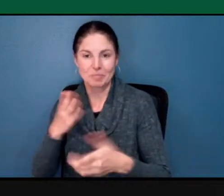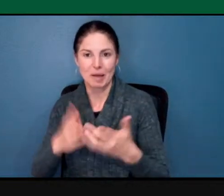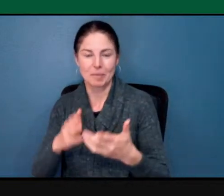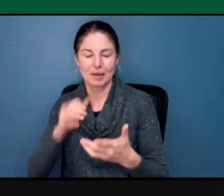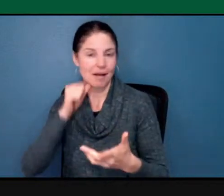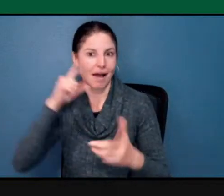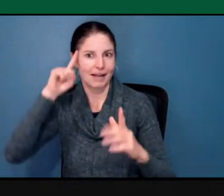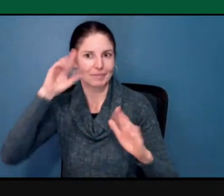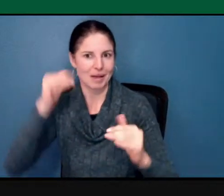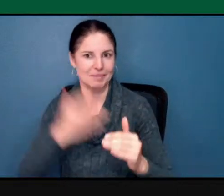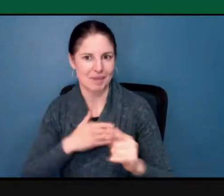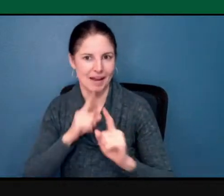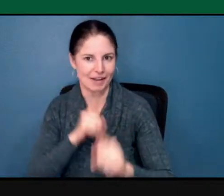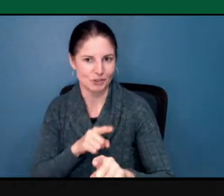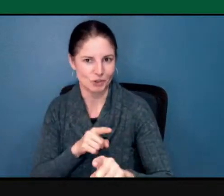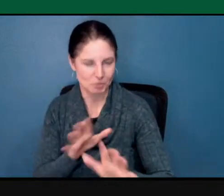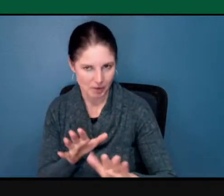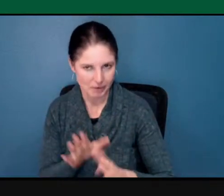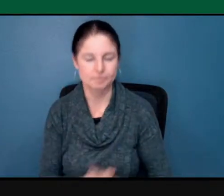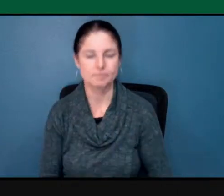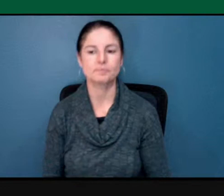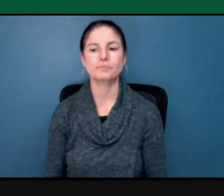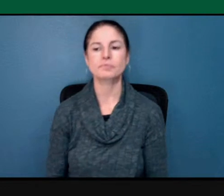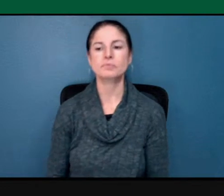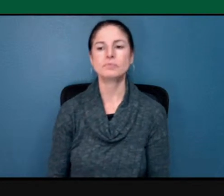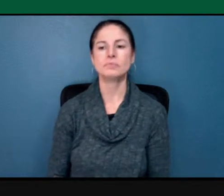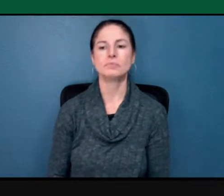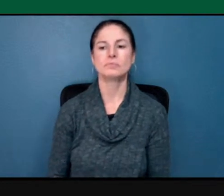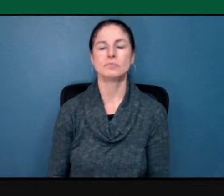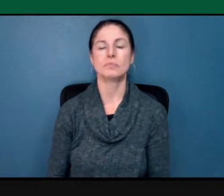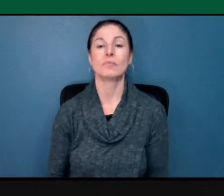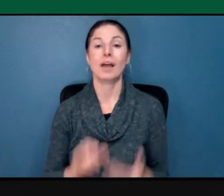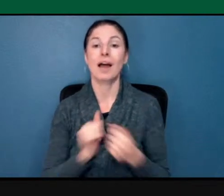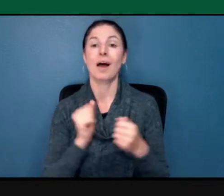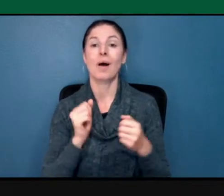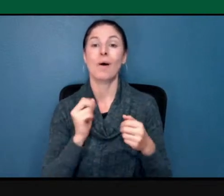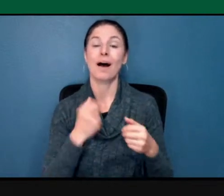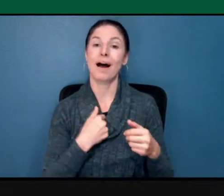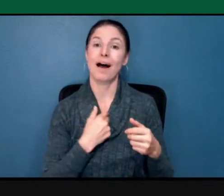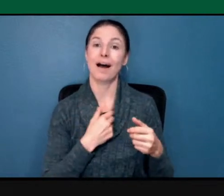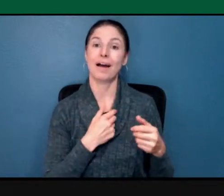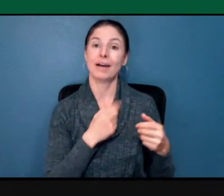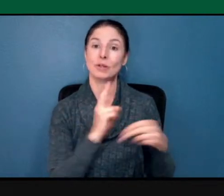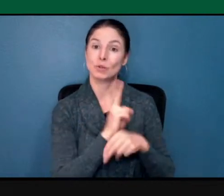right, this is the way that I use art as a tool